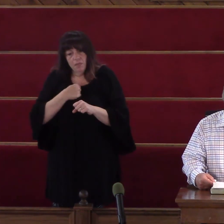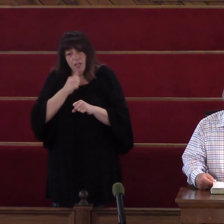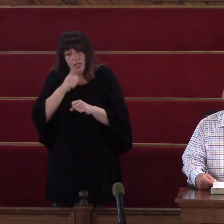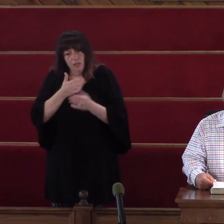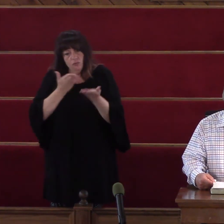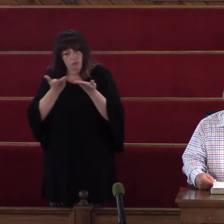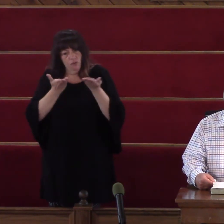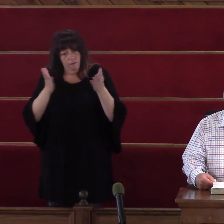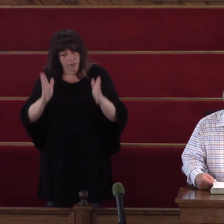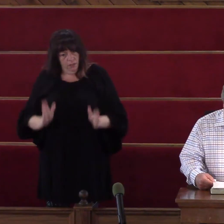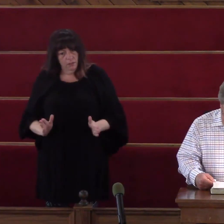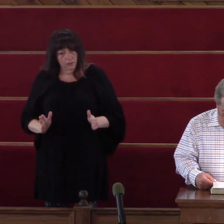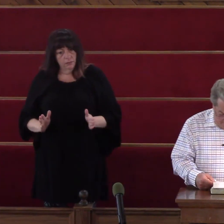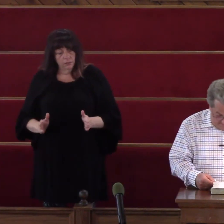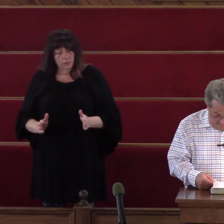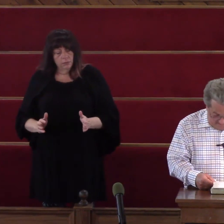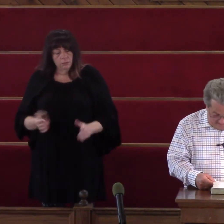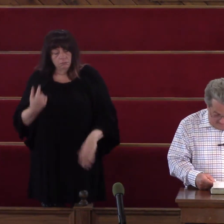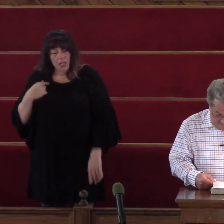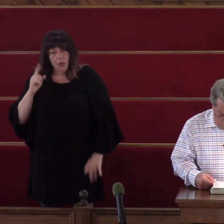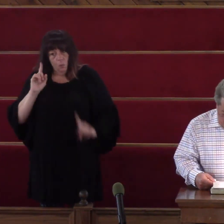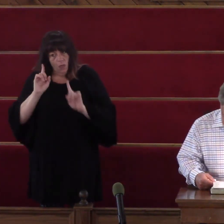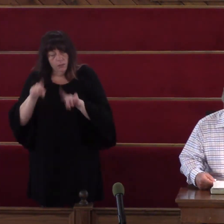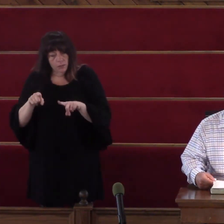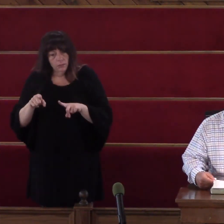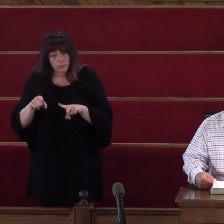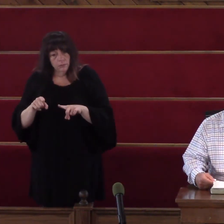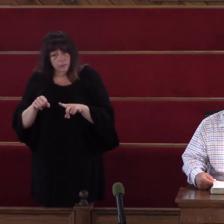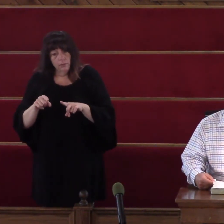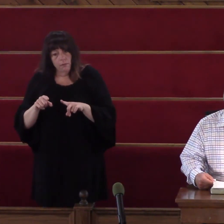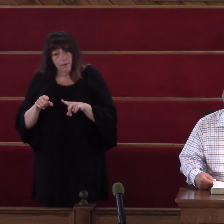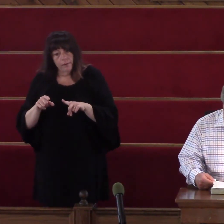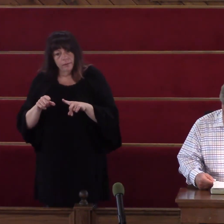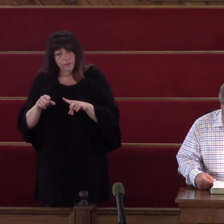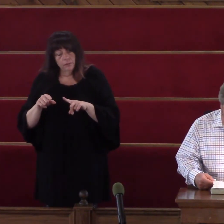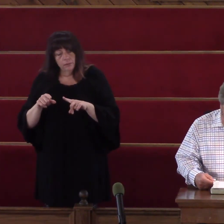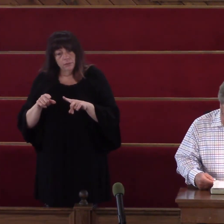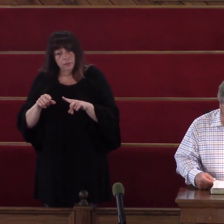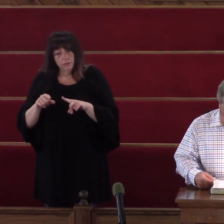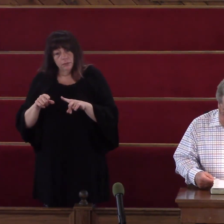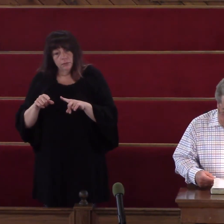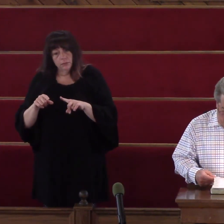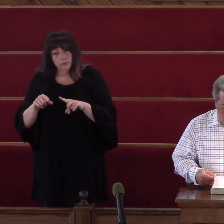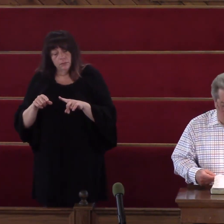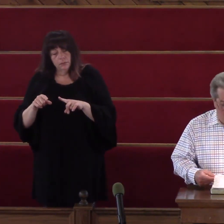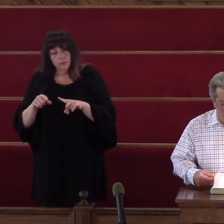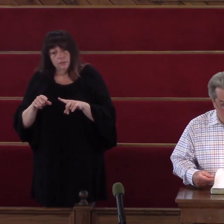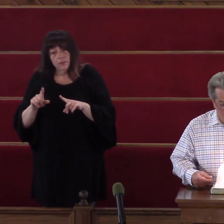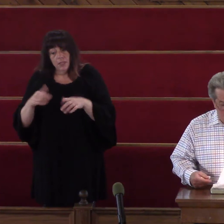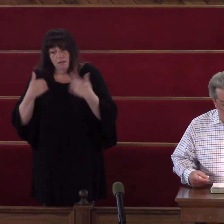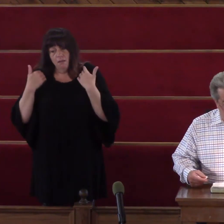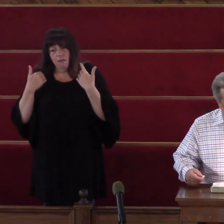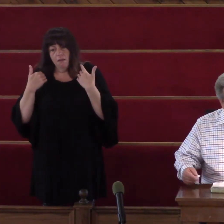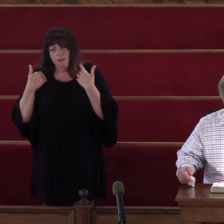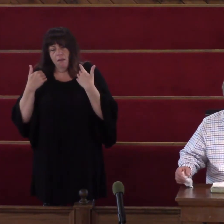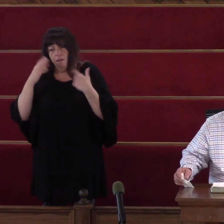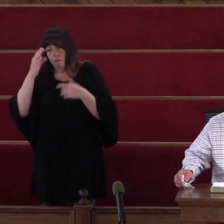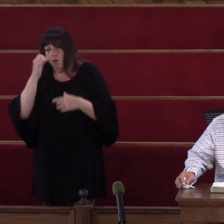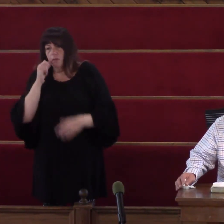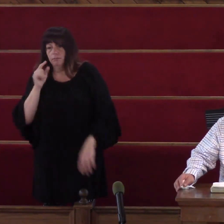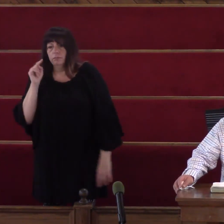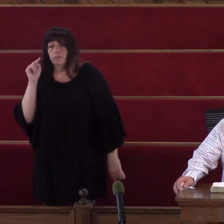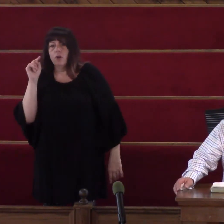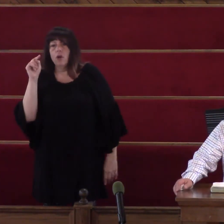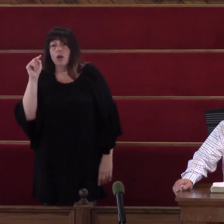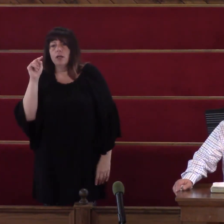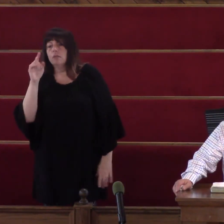he Arose And came To his Father And when He was Yet A far Way Off The Father Saw